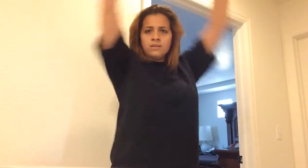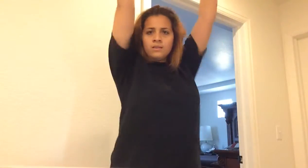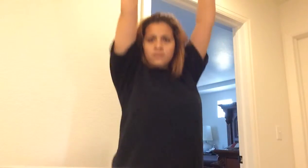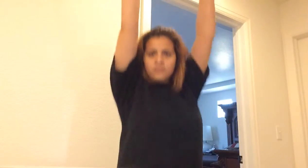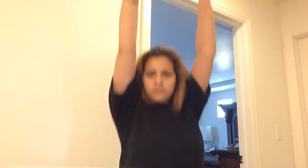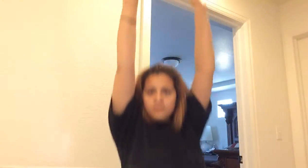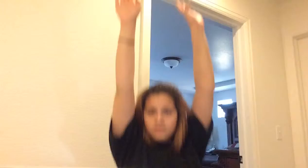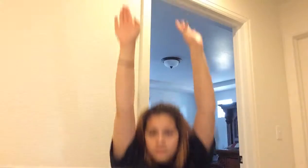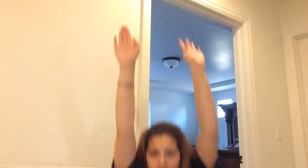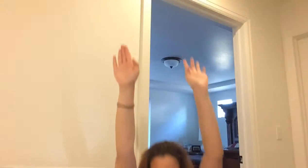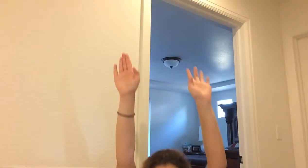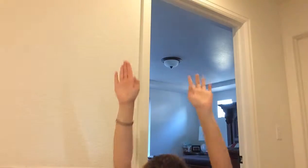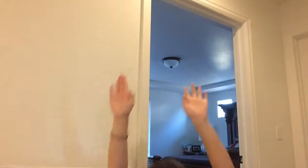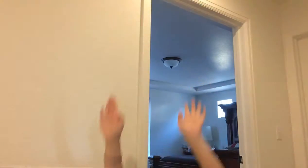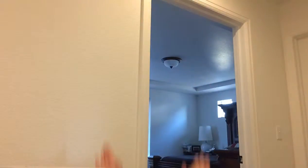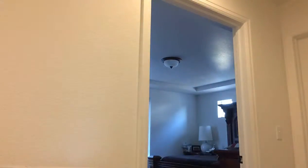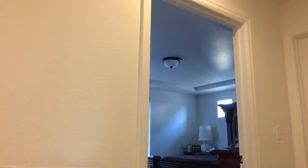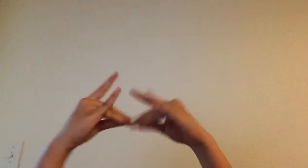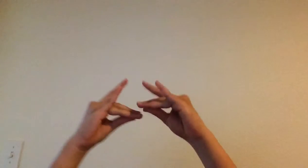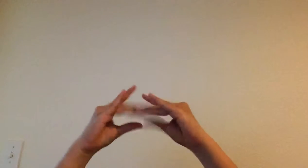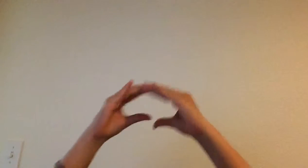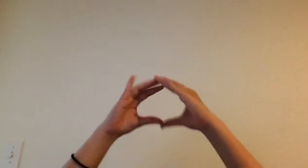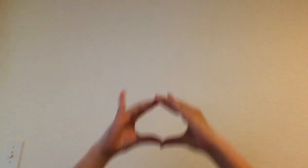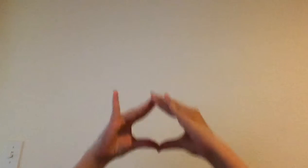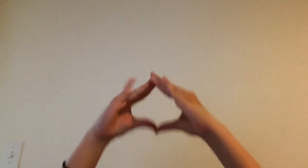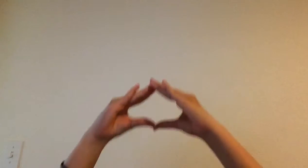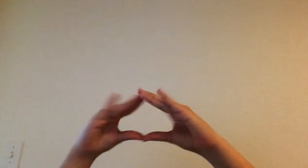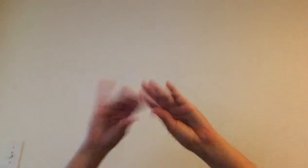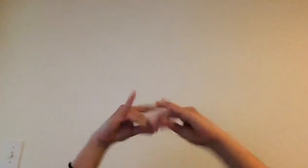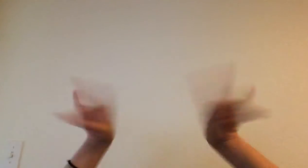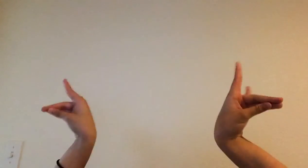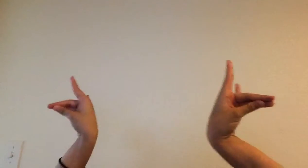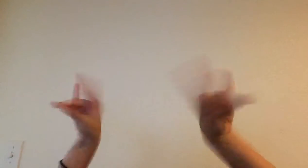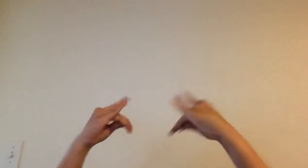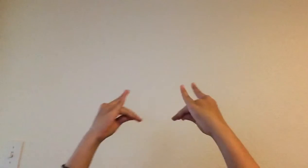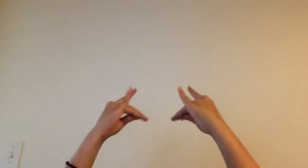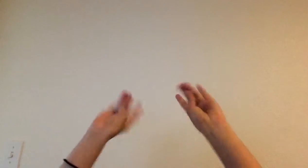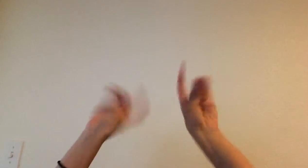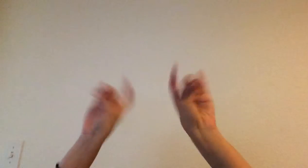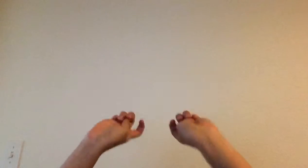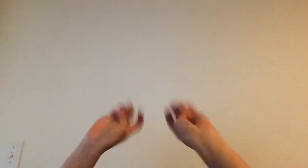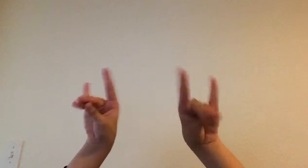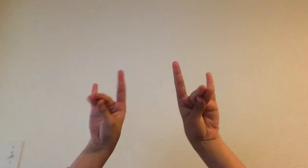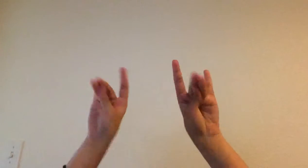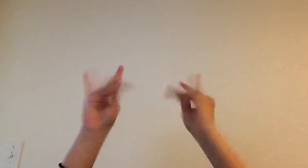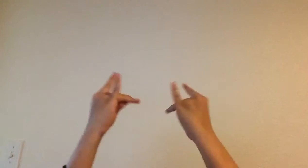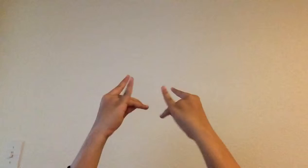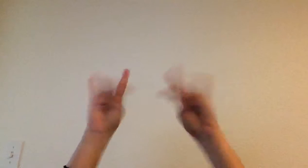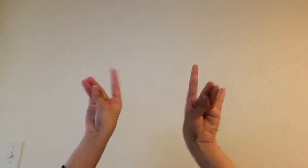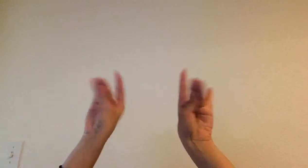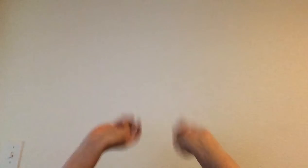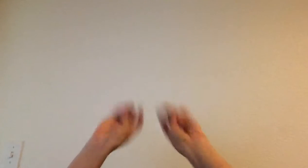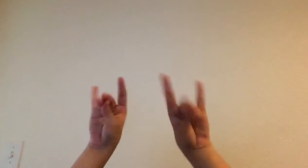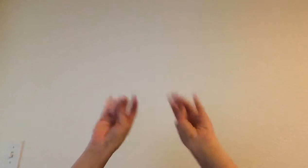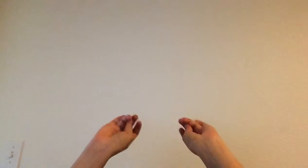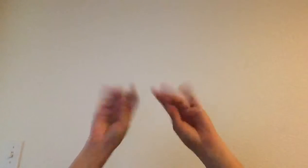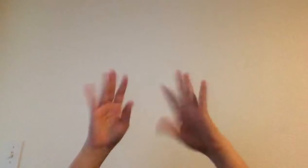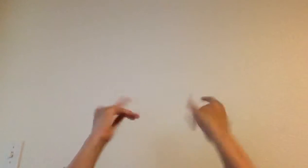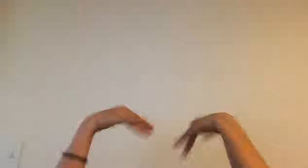llama llama, shining, shining, looking like a diamond diamond, llama llama, shining, shining, Looking like a diamond, diamond